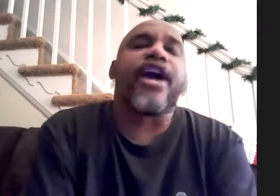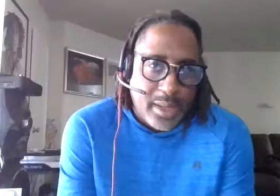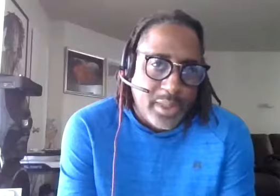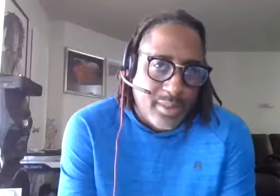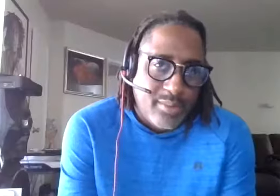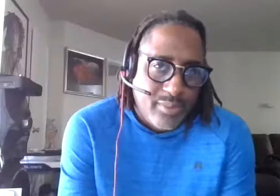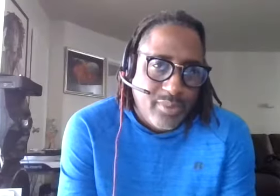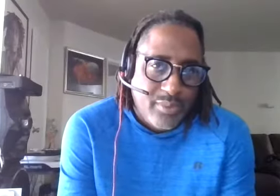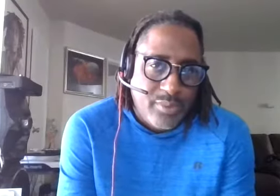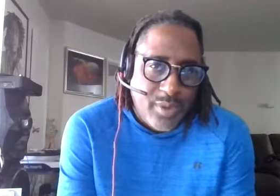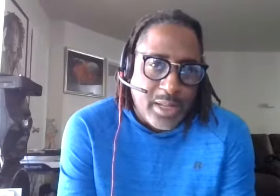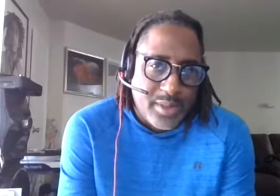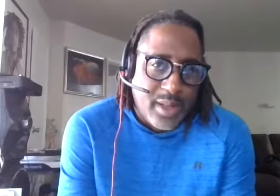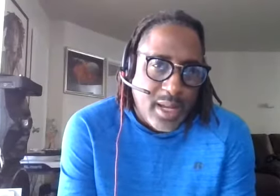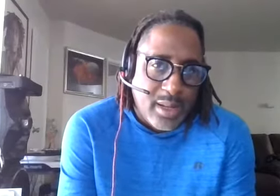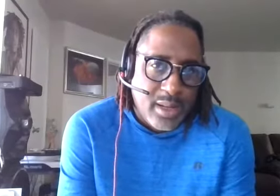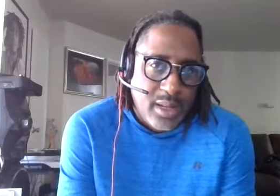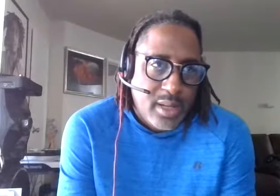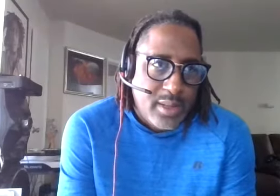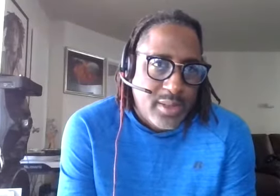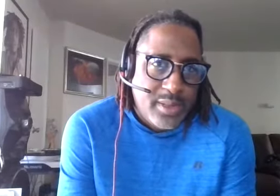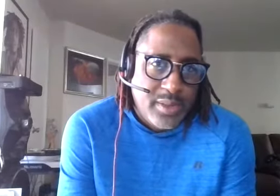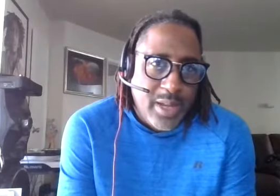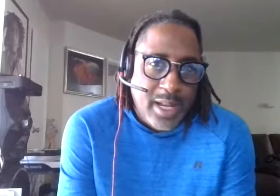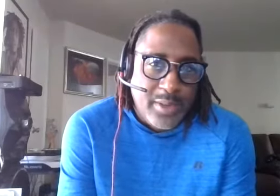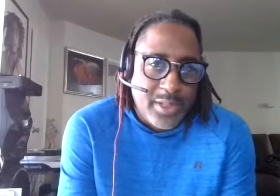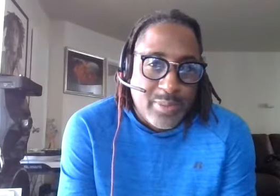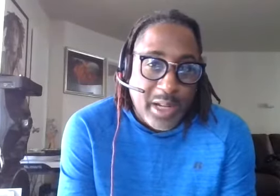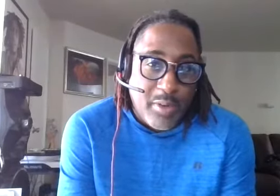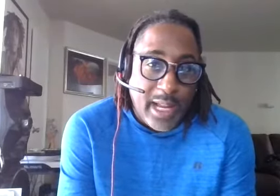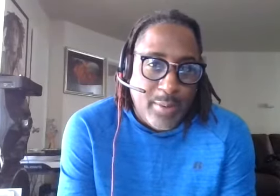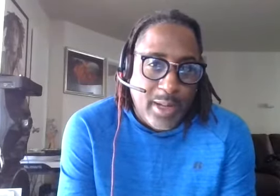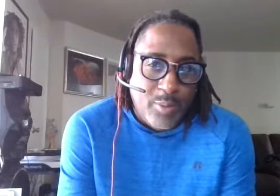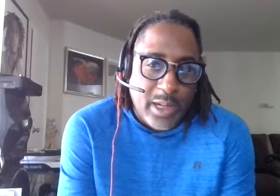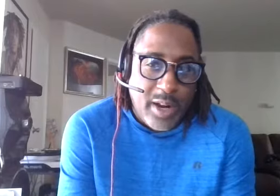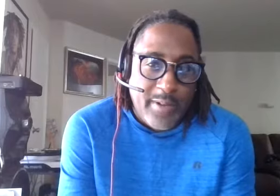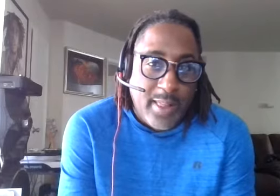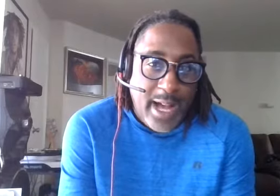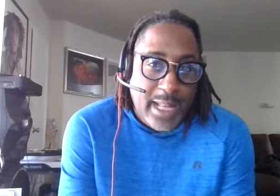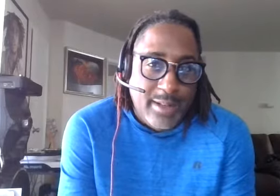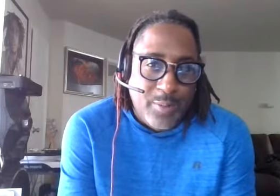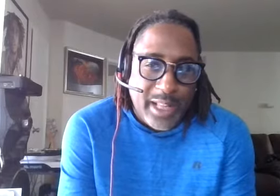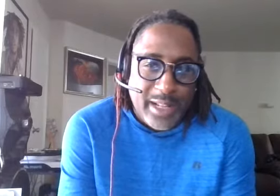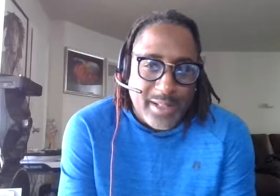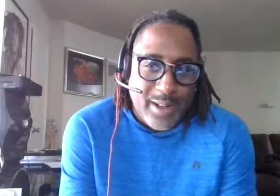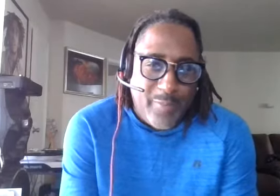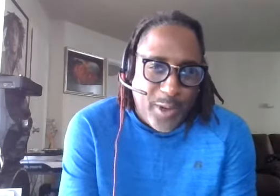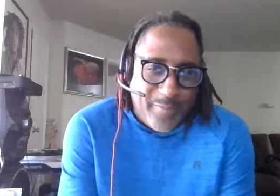exactly yeah right yeah yeah so dude man this has been great we we covered a lot with uh 45